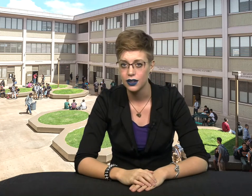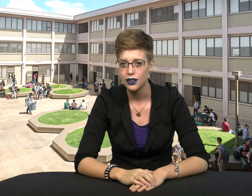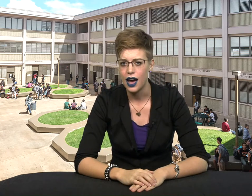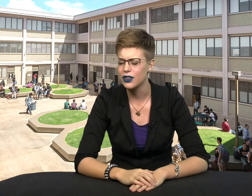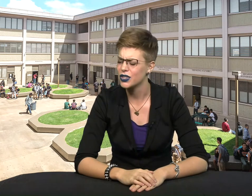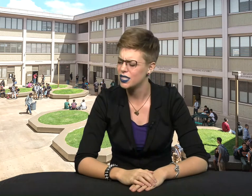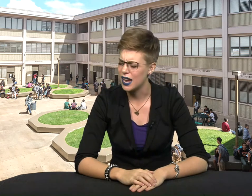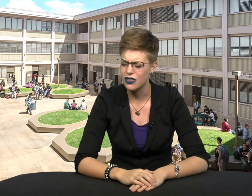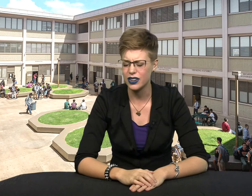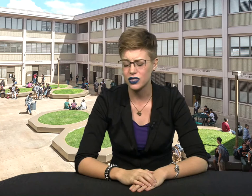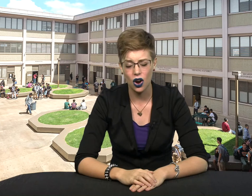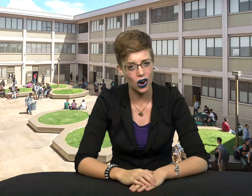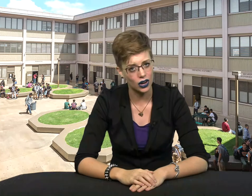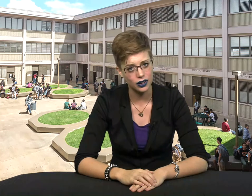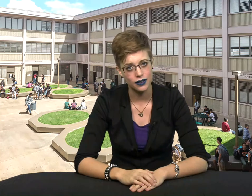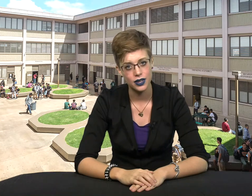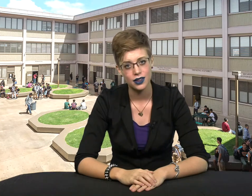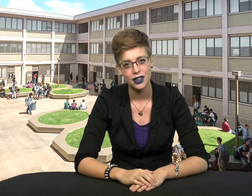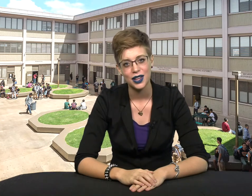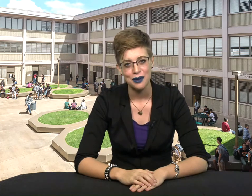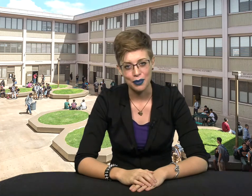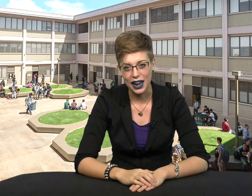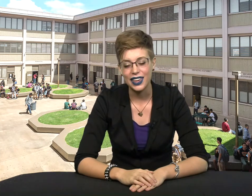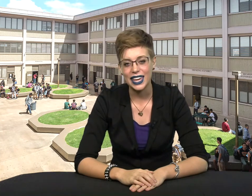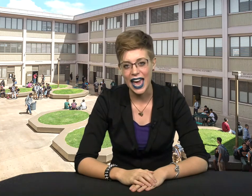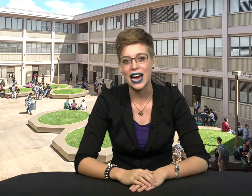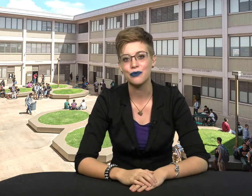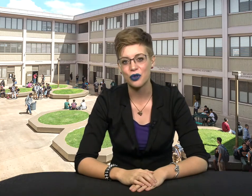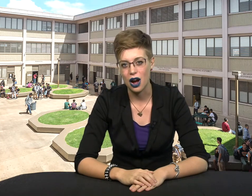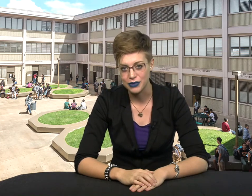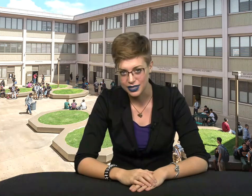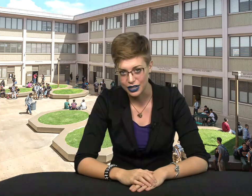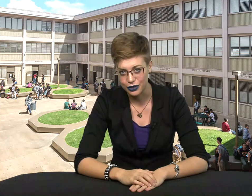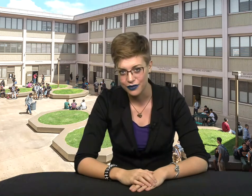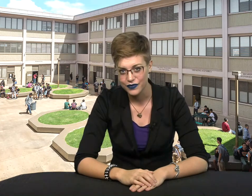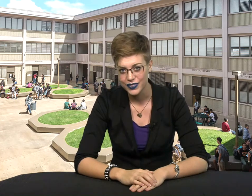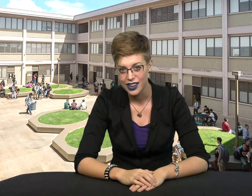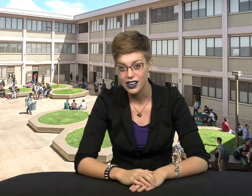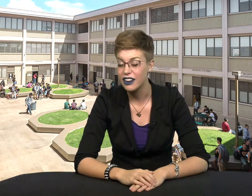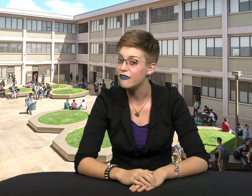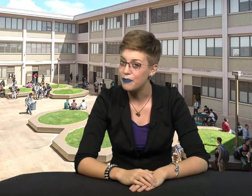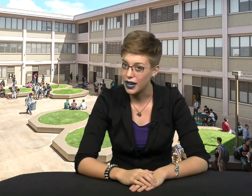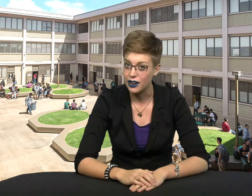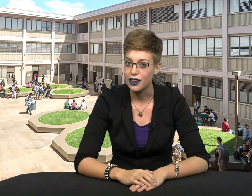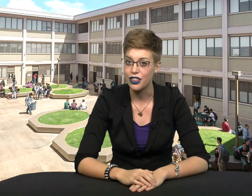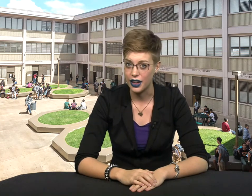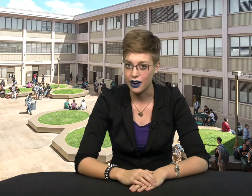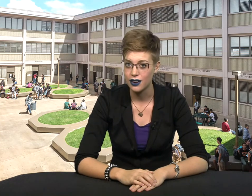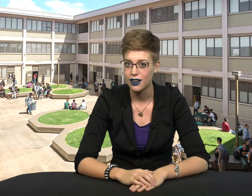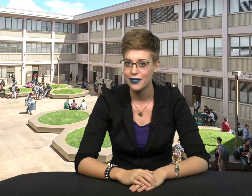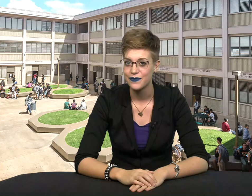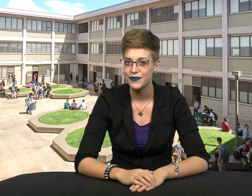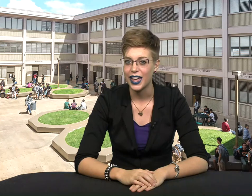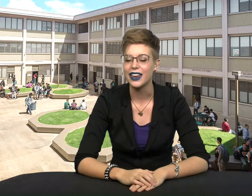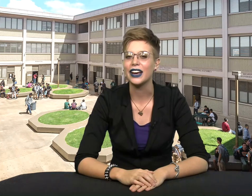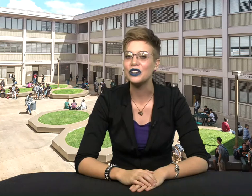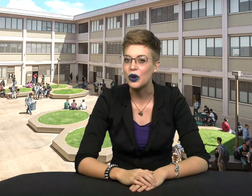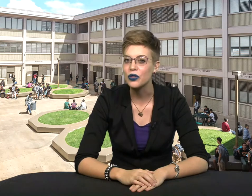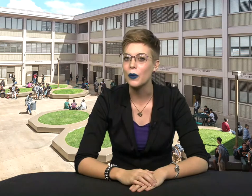I understand that it's hard. But I can promise you, I've been there. And I know the way